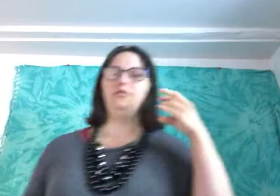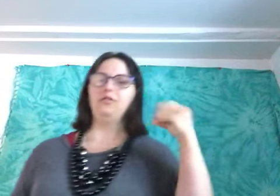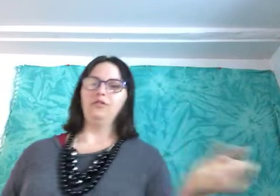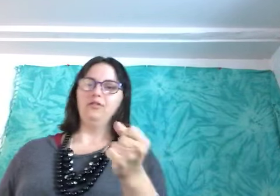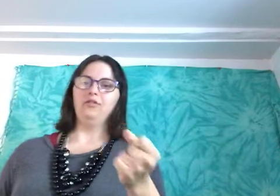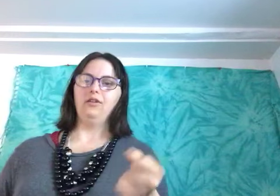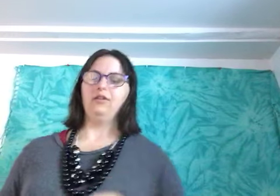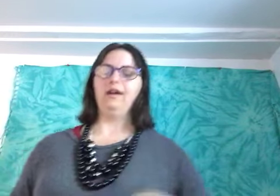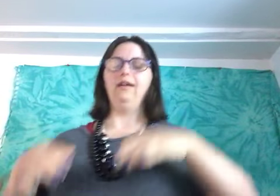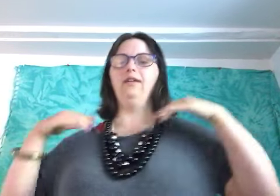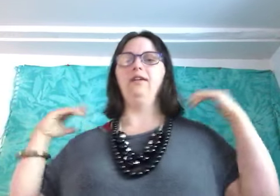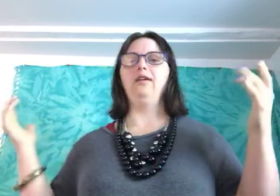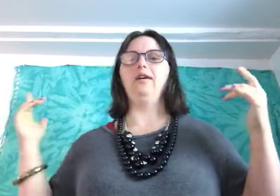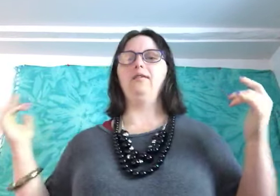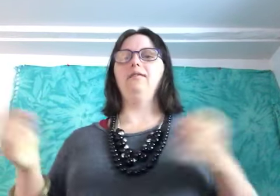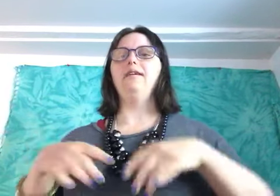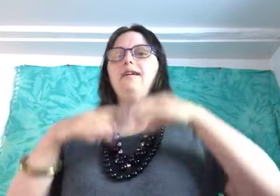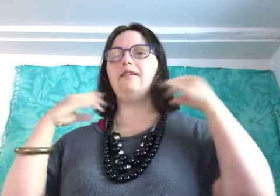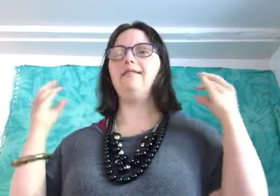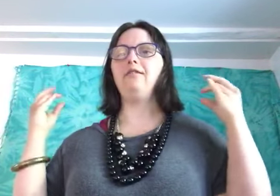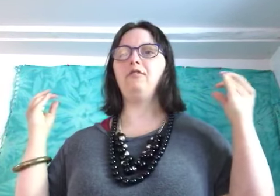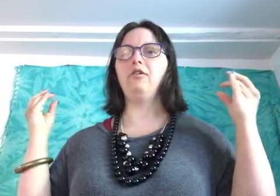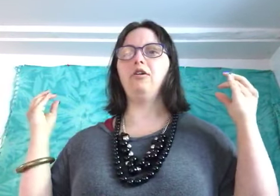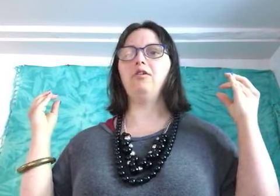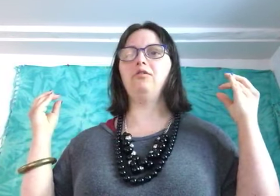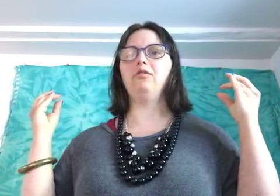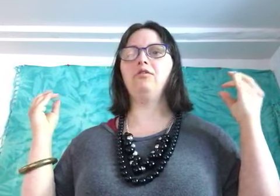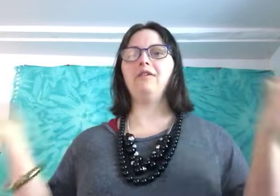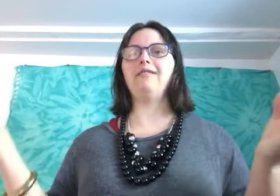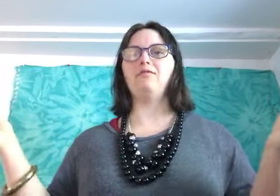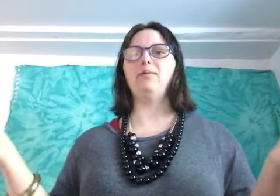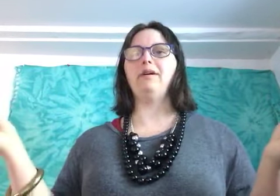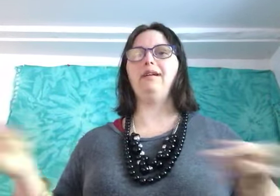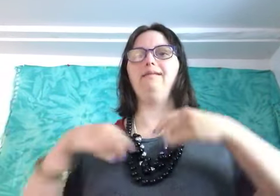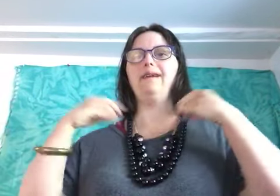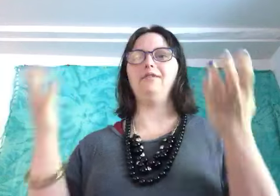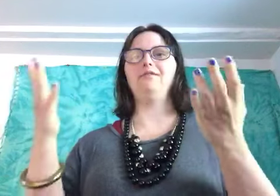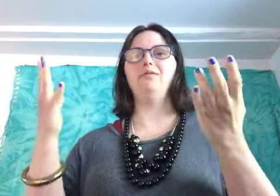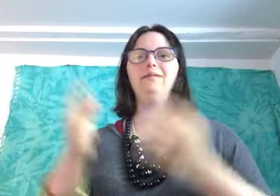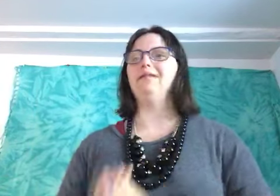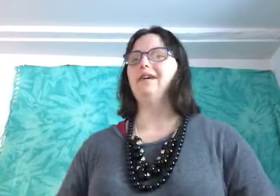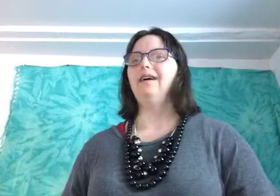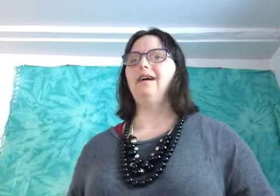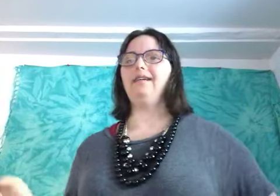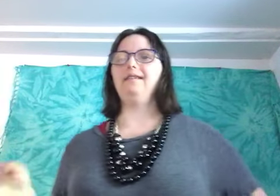uh uh you need to uh crack the rip and and just do it and